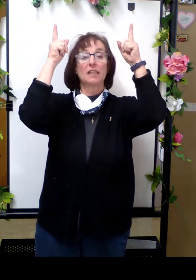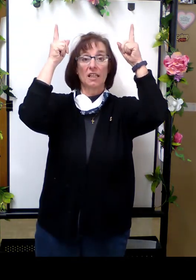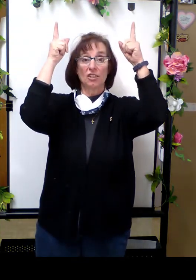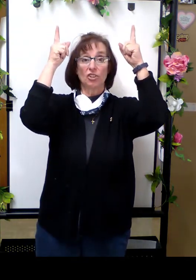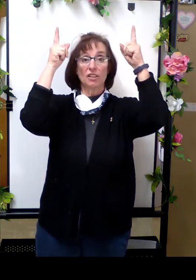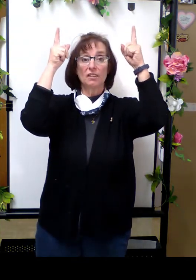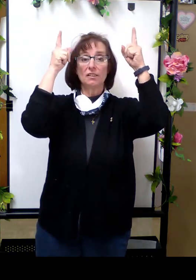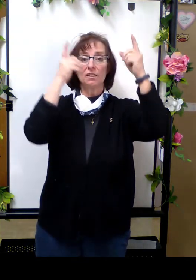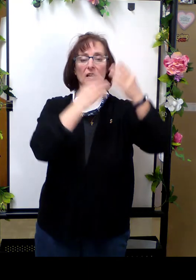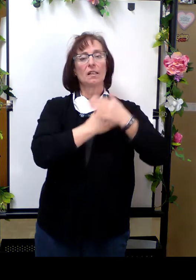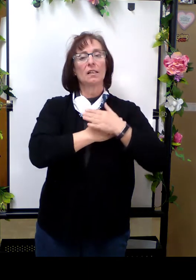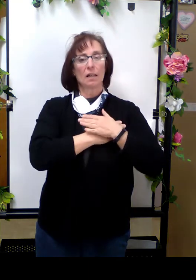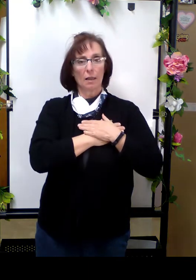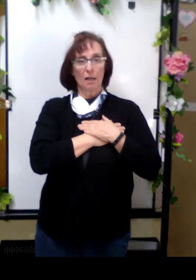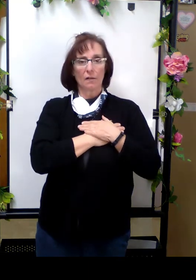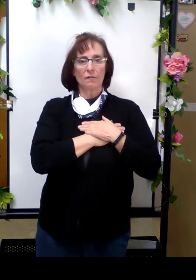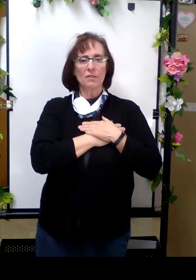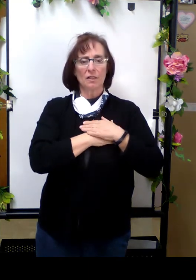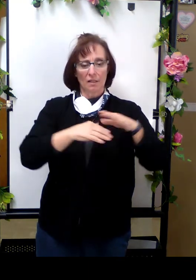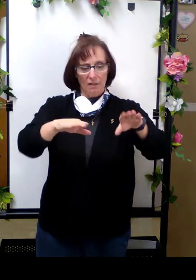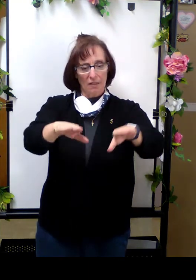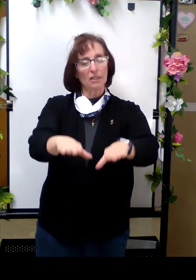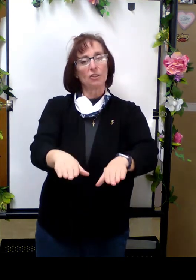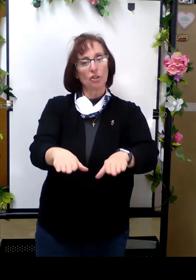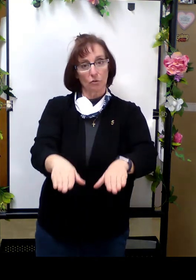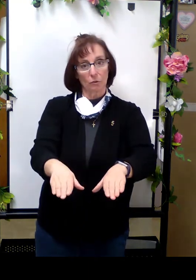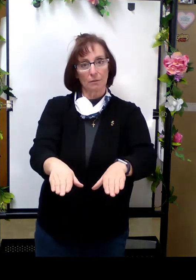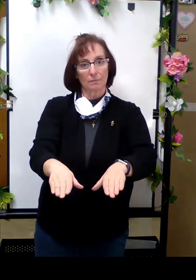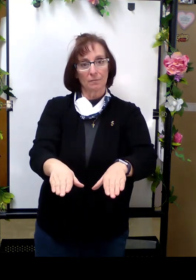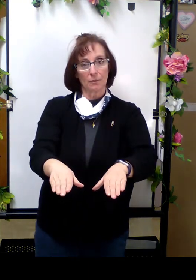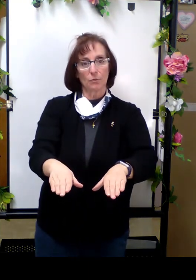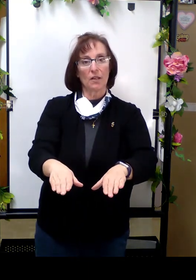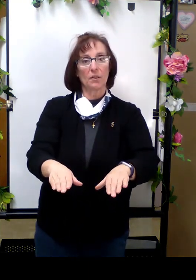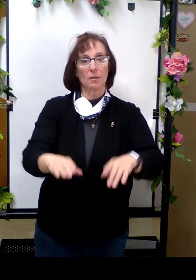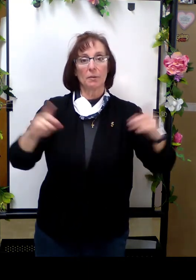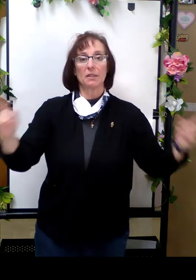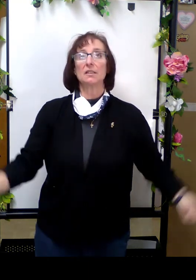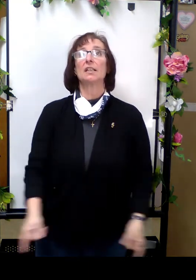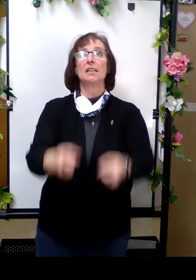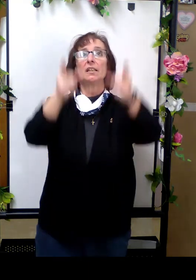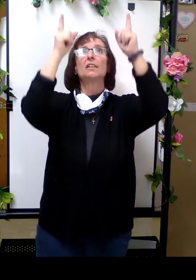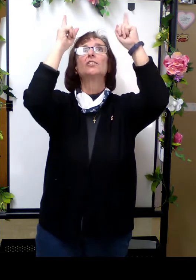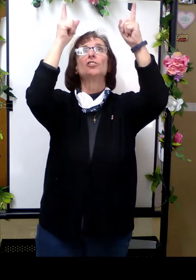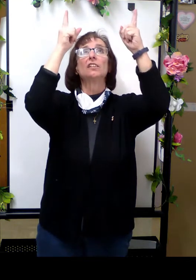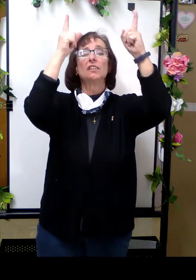say Jesus loves the little children. So do that with me please. Jesus